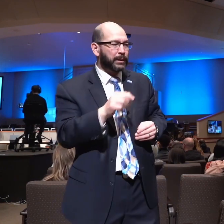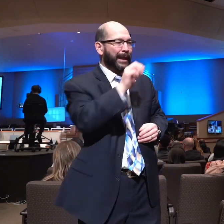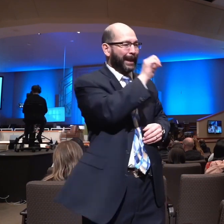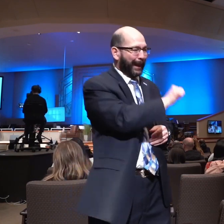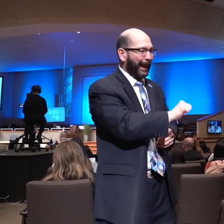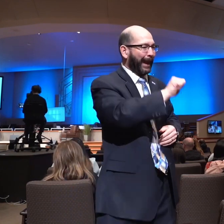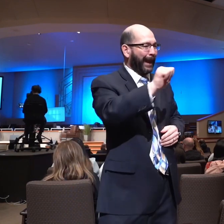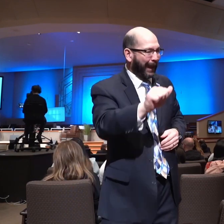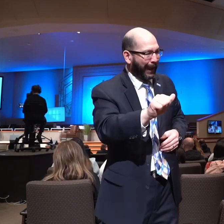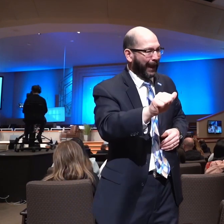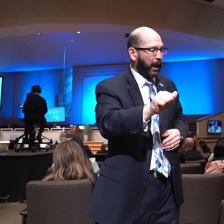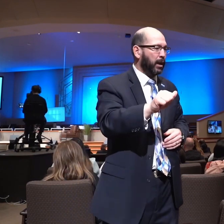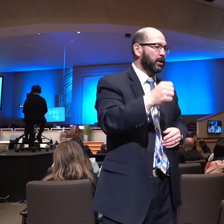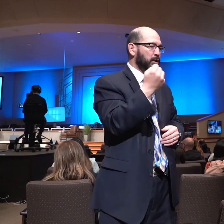and go to hell for all of eternity.